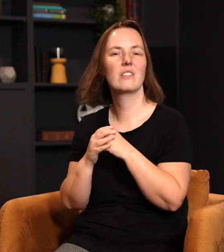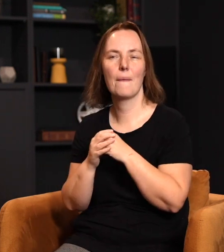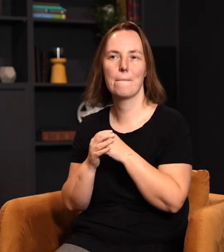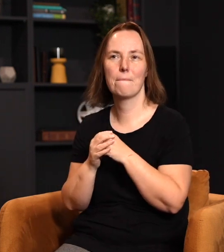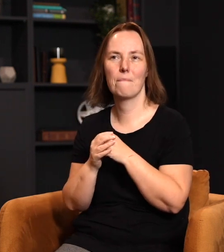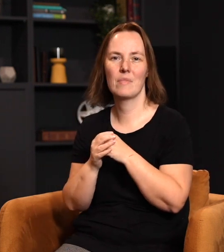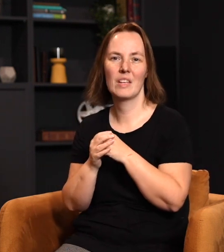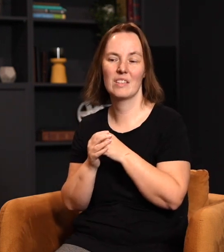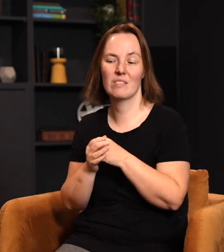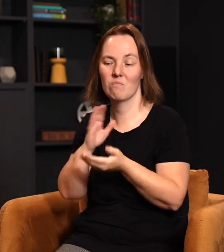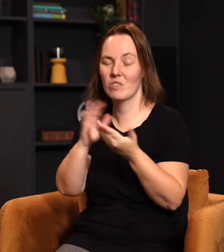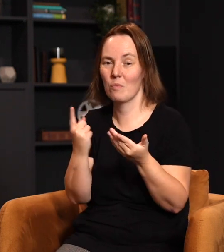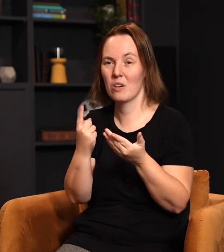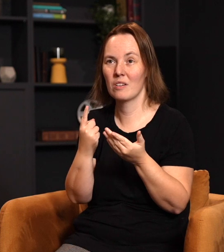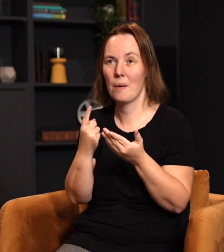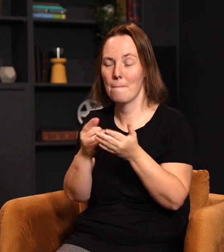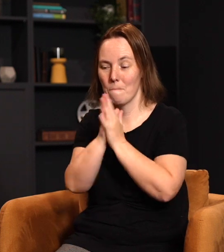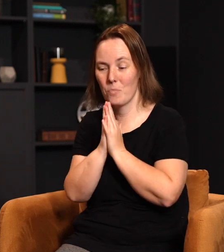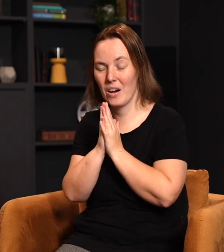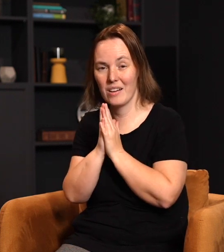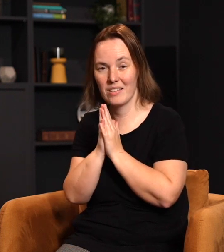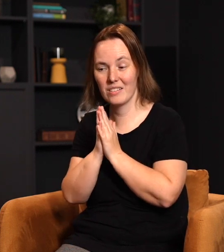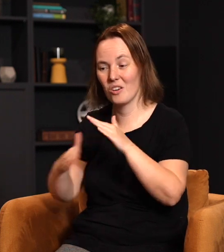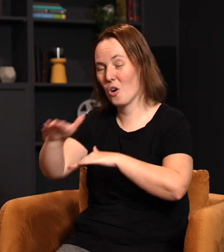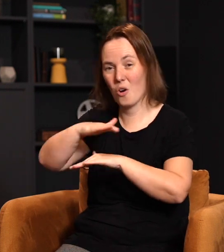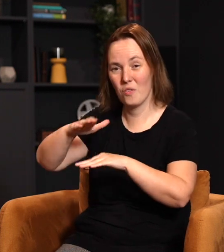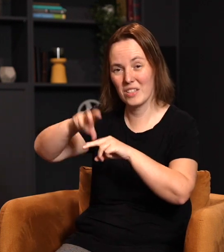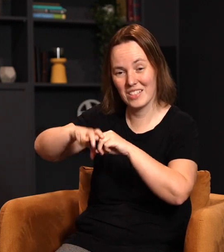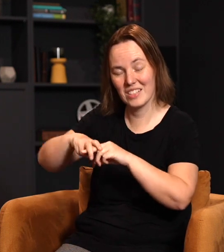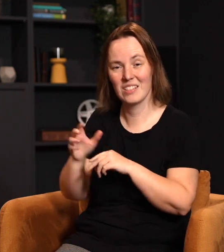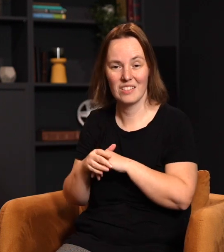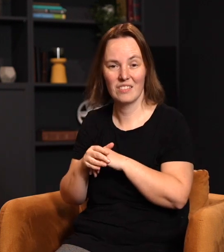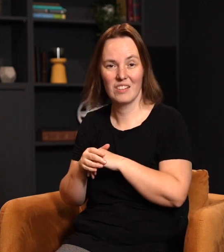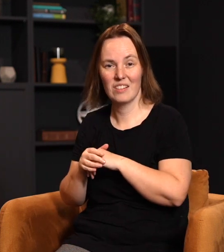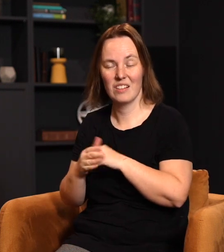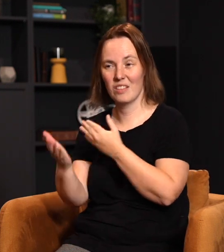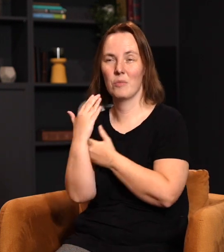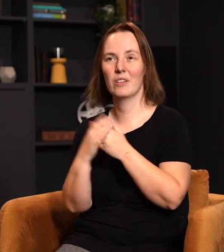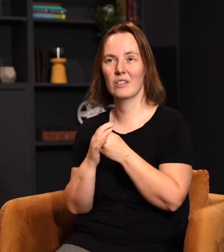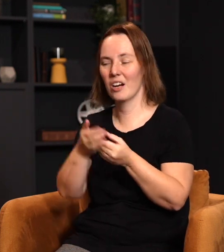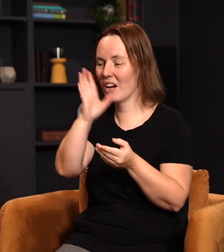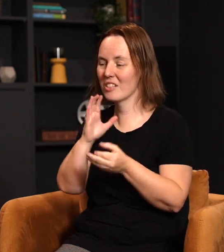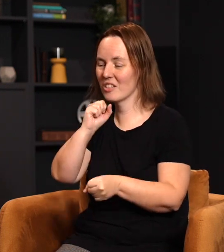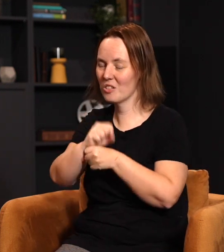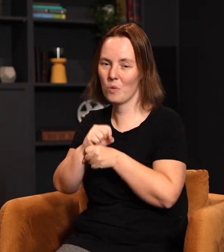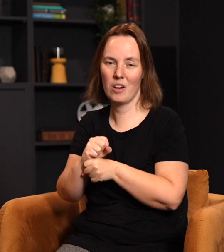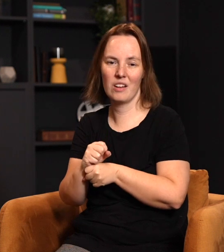to work, somebody prayed over their seat that morning. They've got no chance. The seat of God's already on. God's going to do a work in their heart